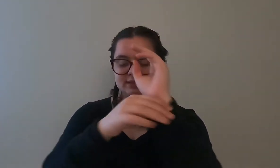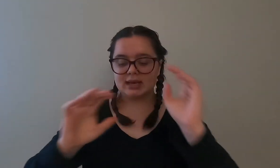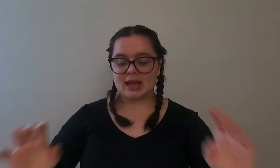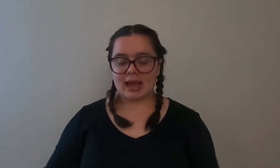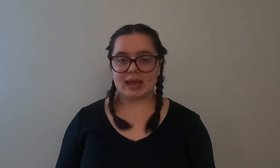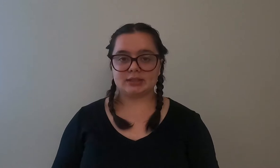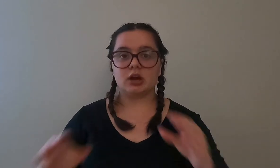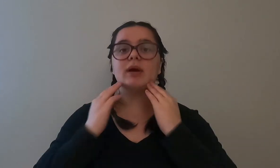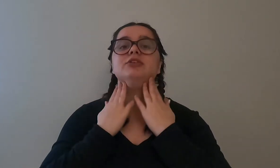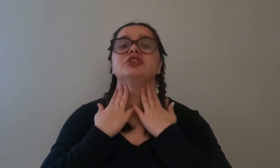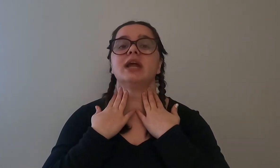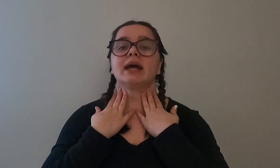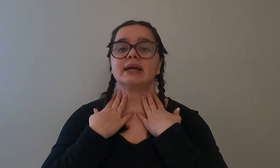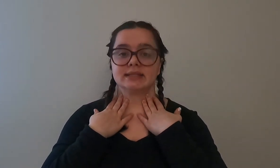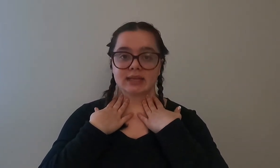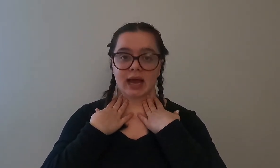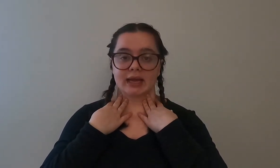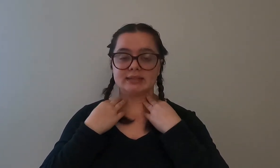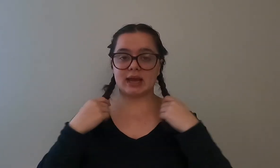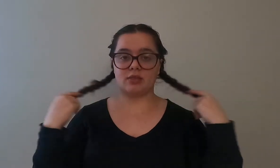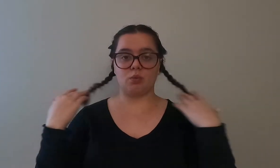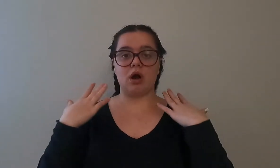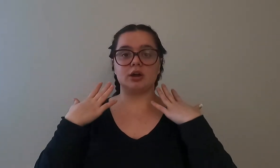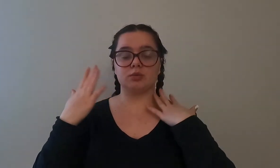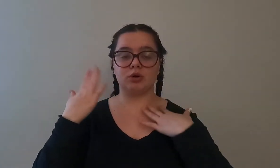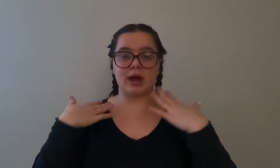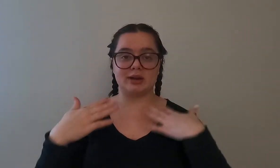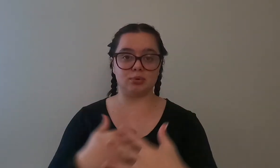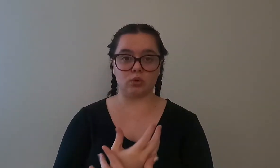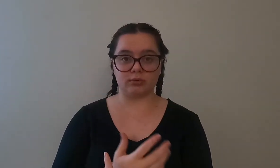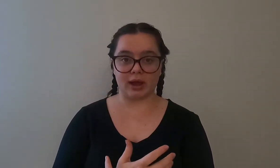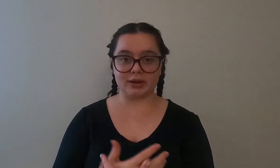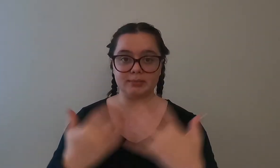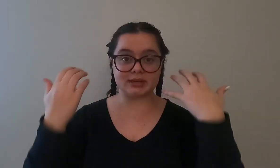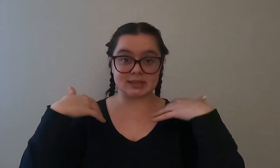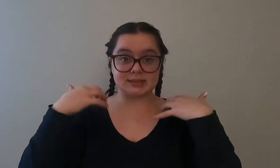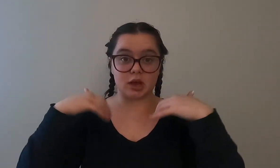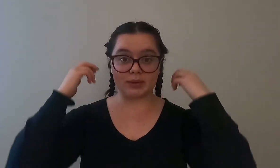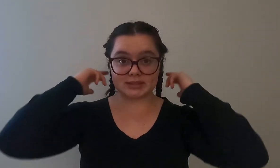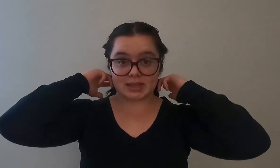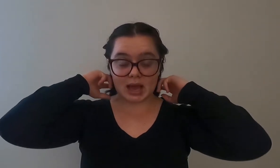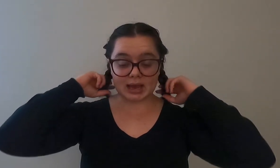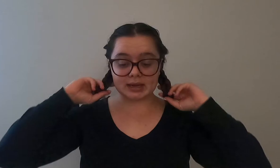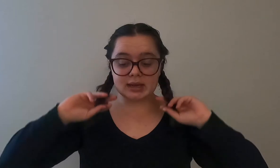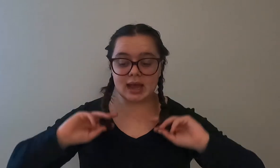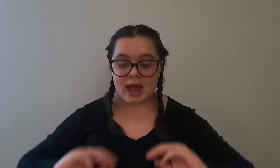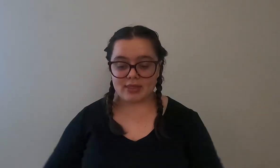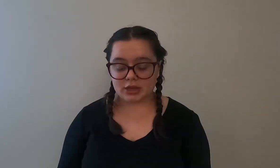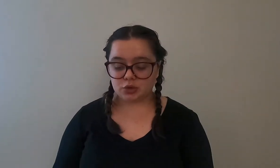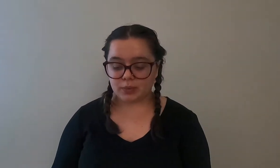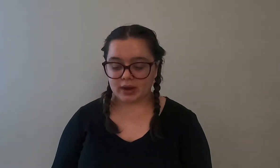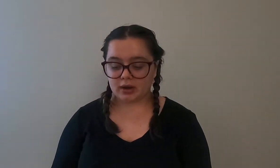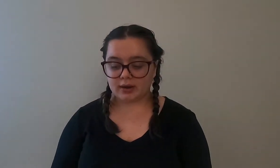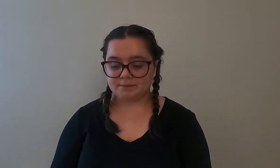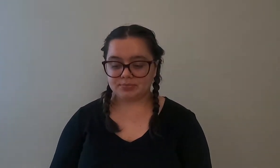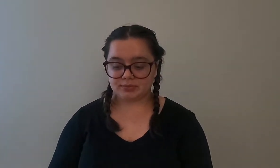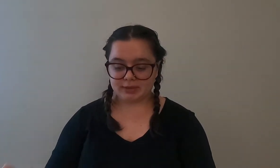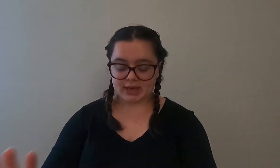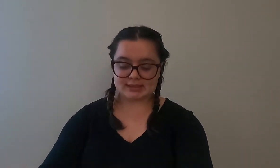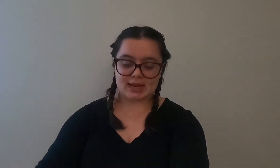and around your neck it's tight and the water will kind of pool around it but it doesn't go inside and then you wear because it